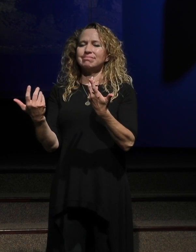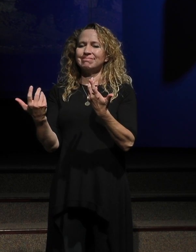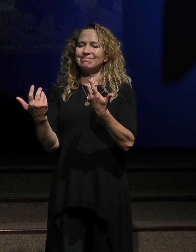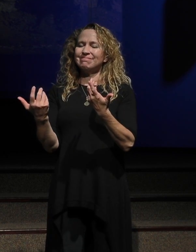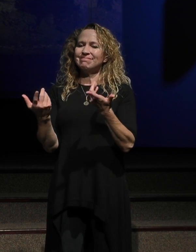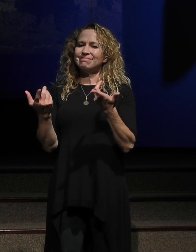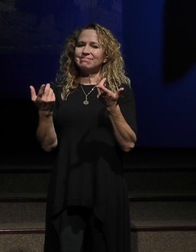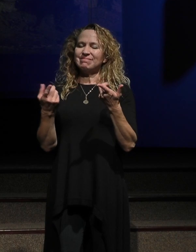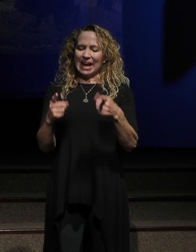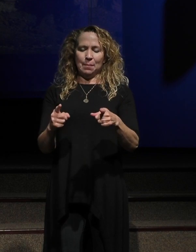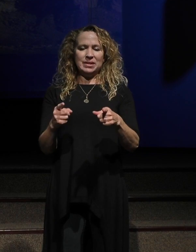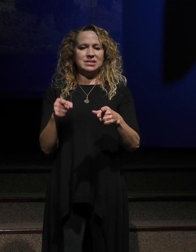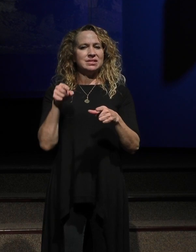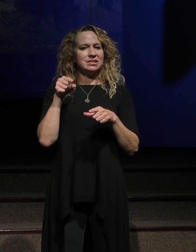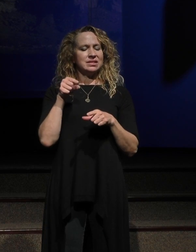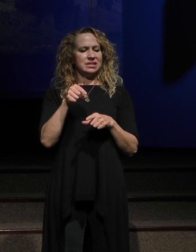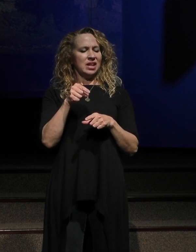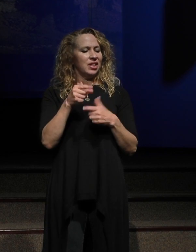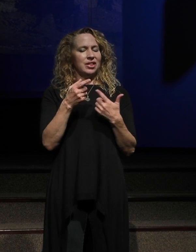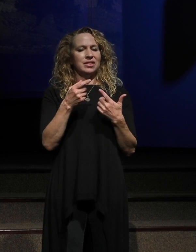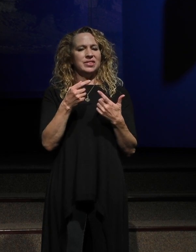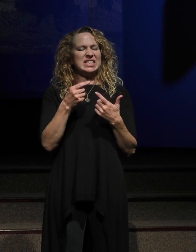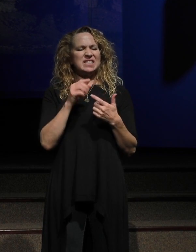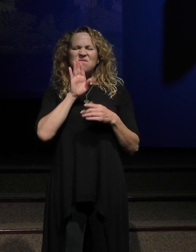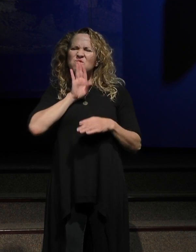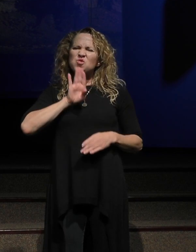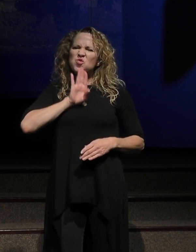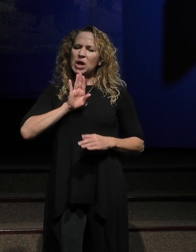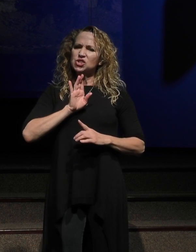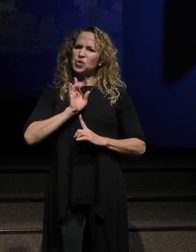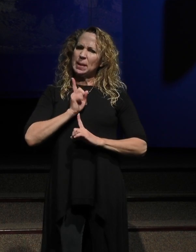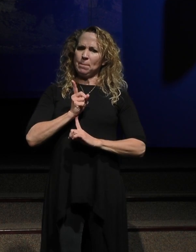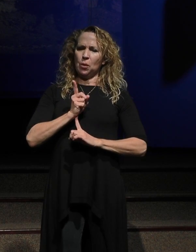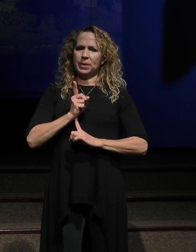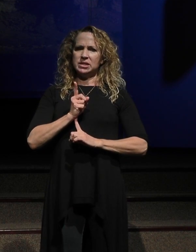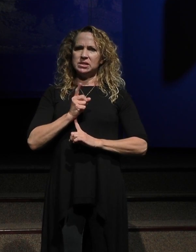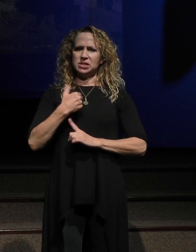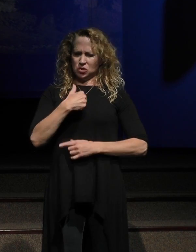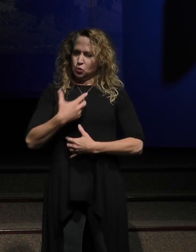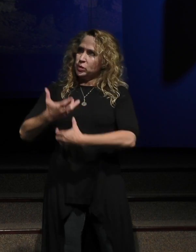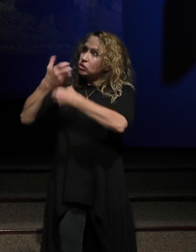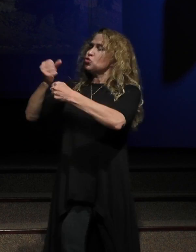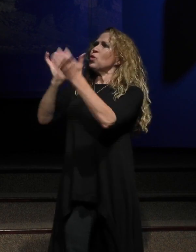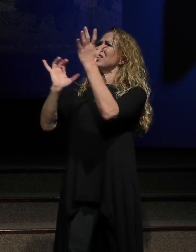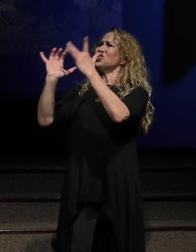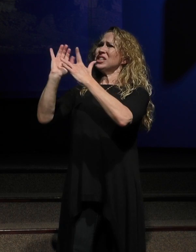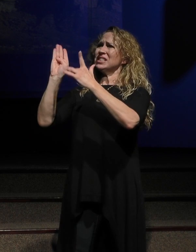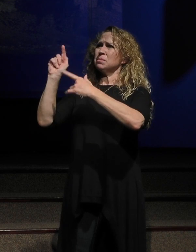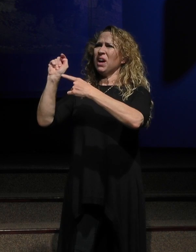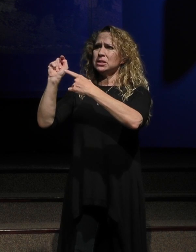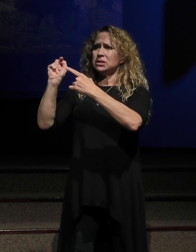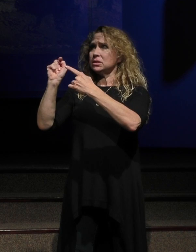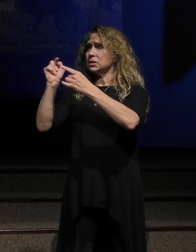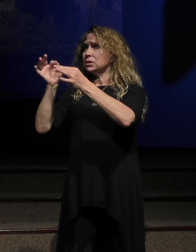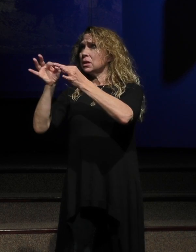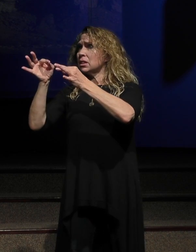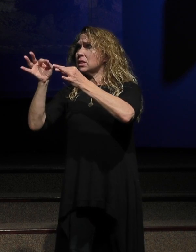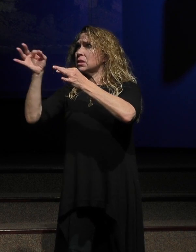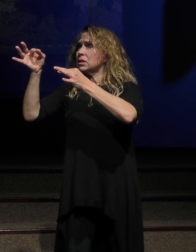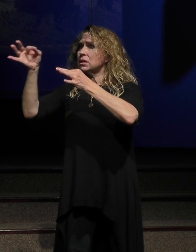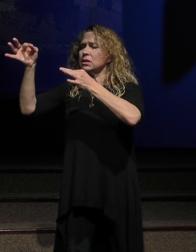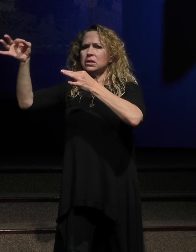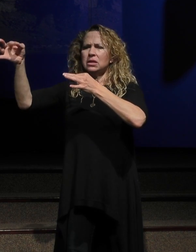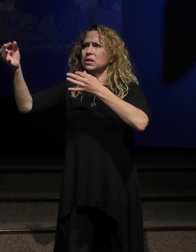this is the moment that's so frustrating to us trusting in Jesus. Sometimes Jesus doesn't